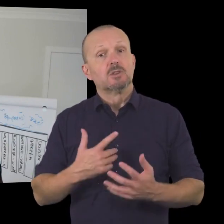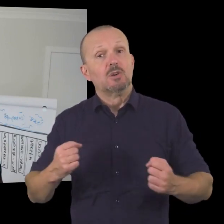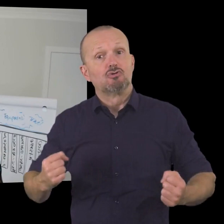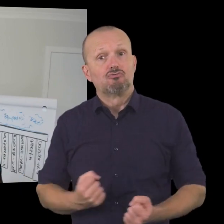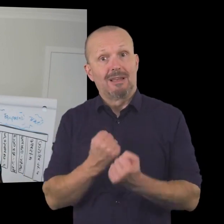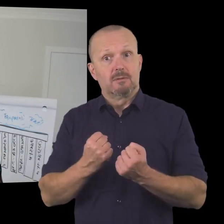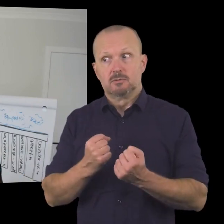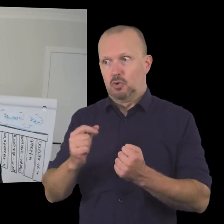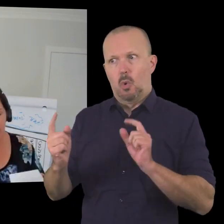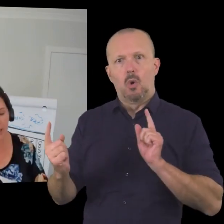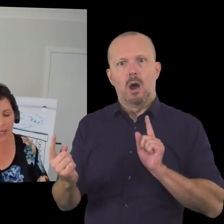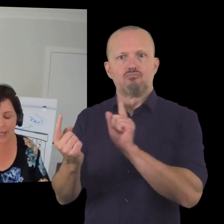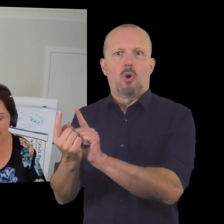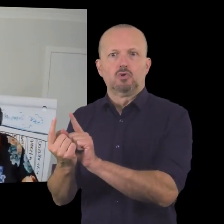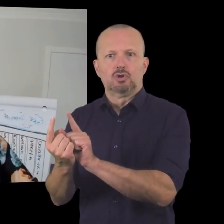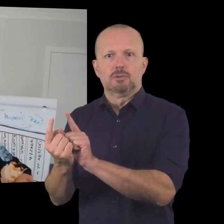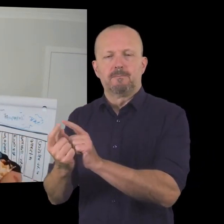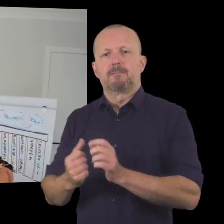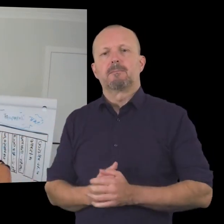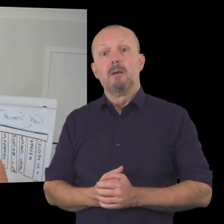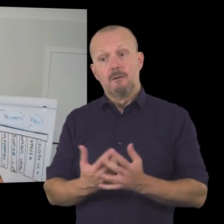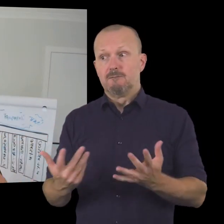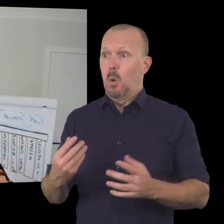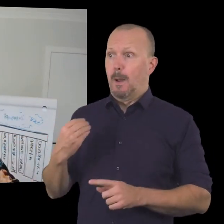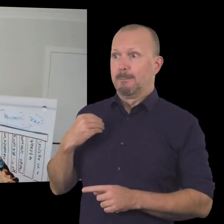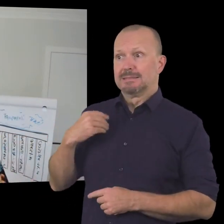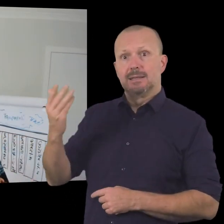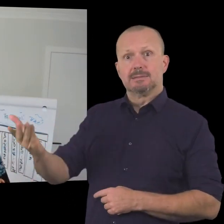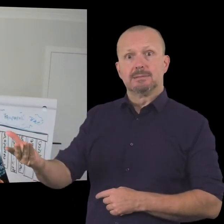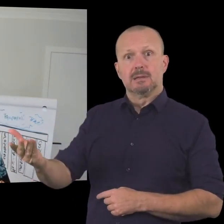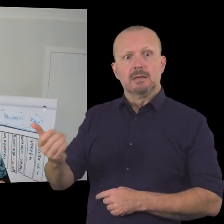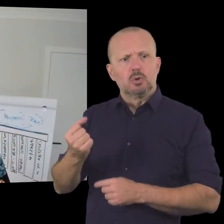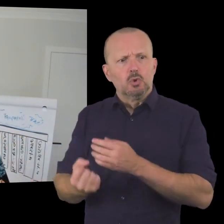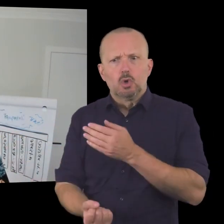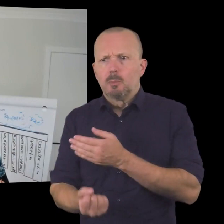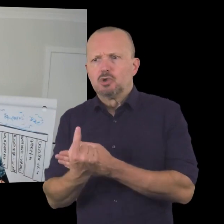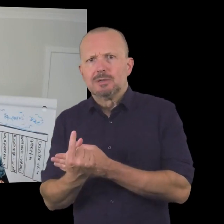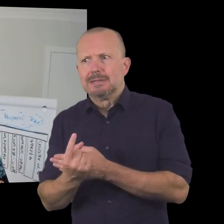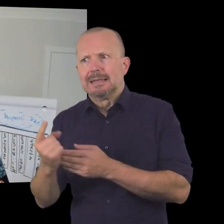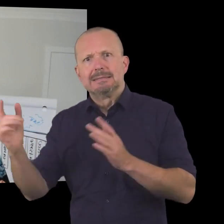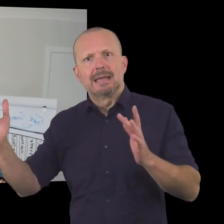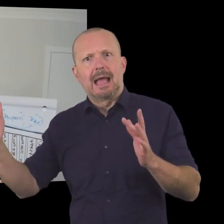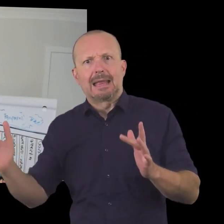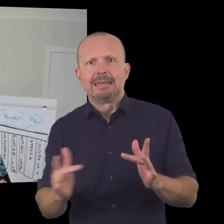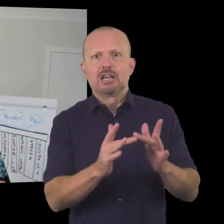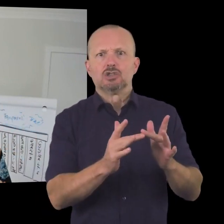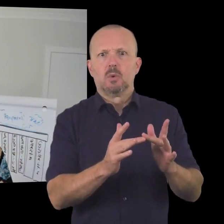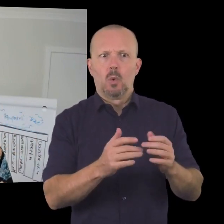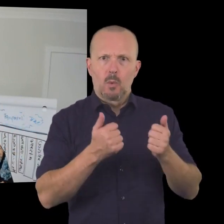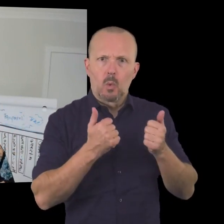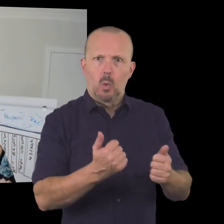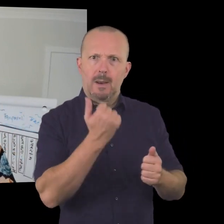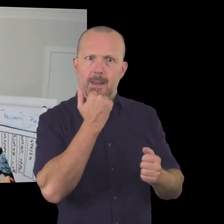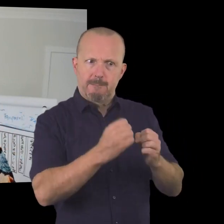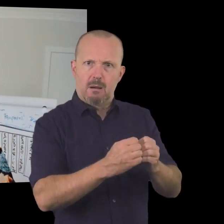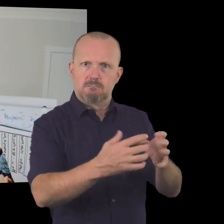your approach uh and from a an opportunity point of view for a business it's a connection with a quality